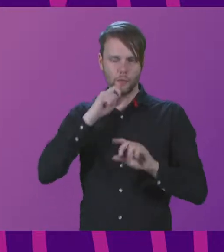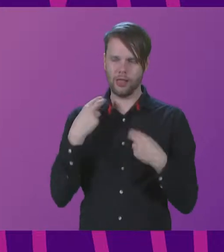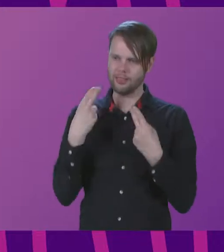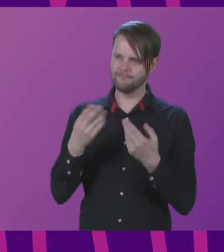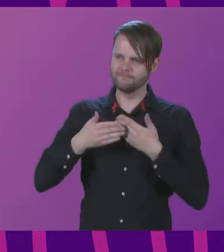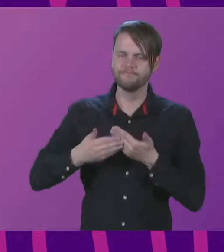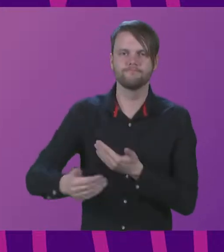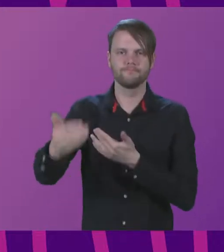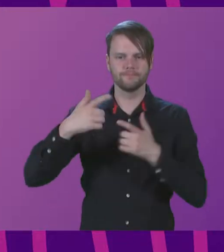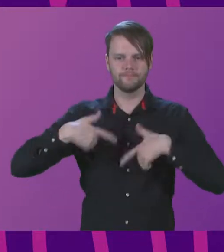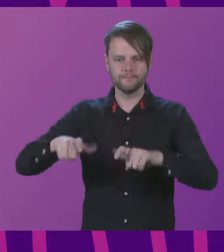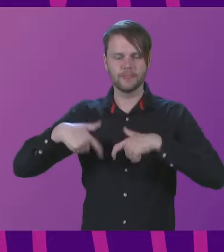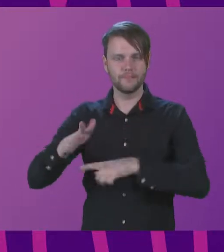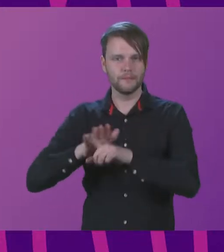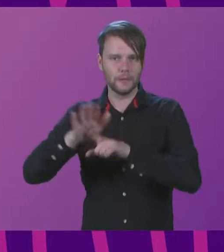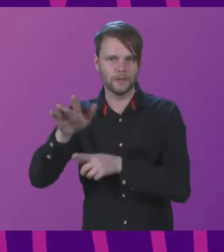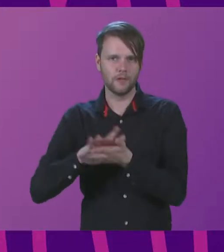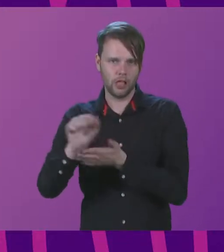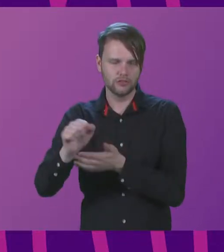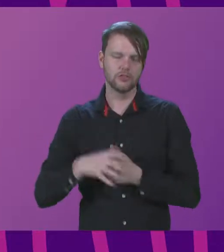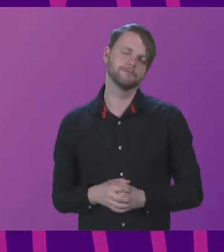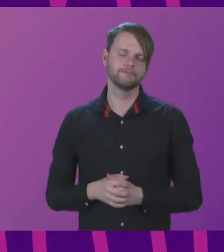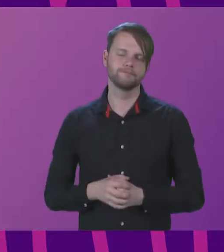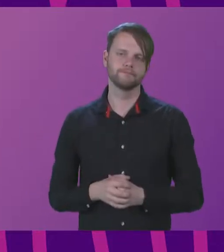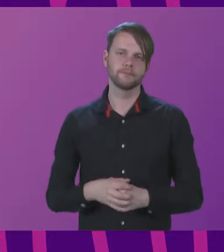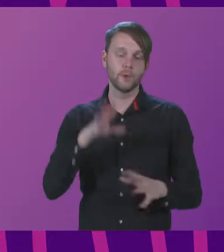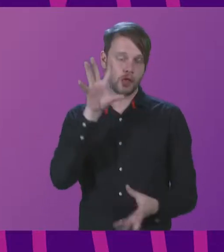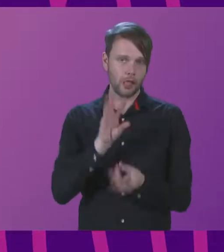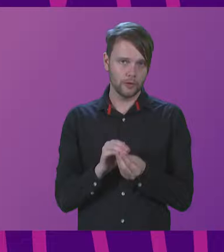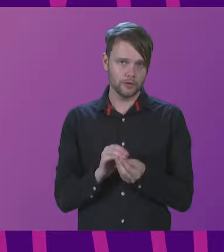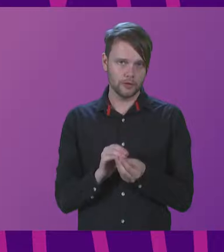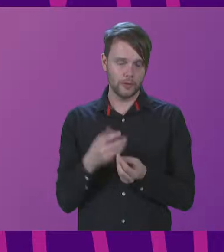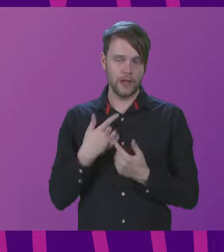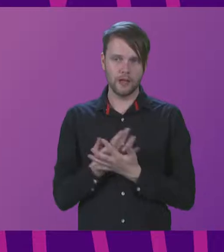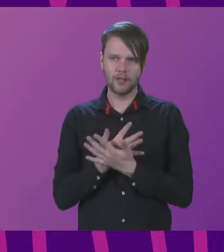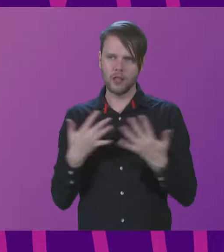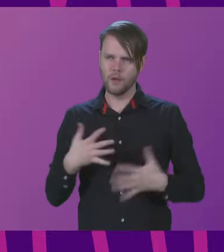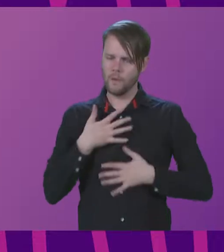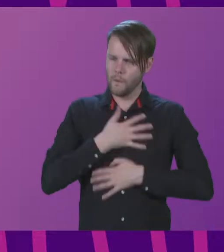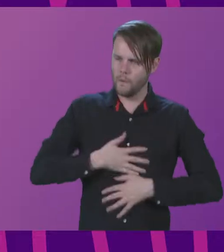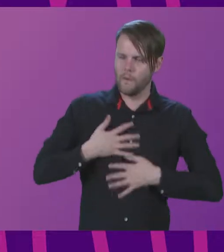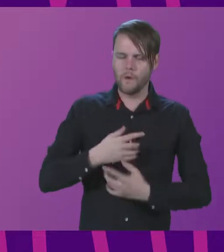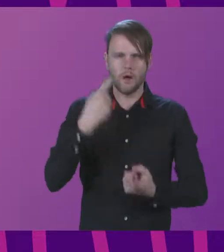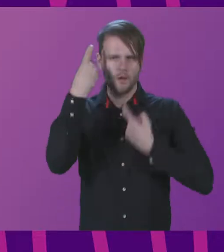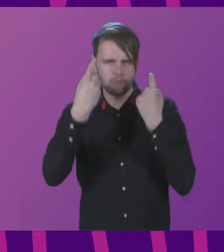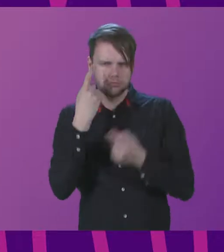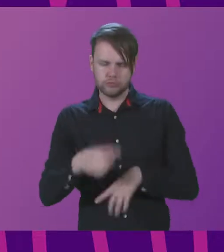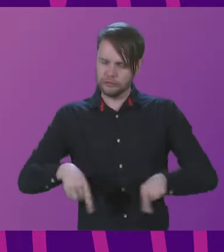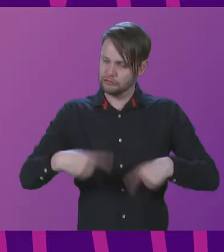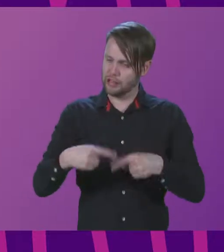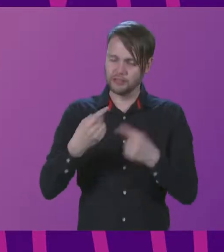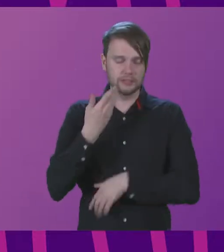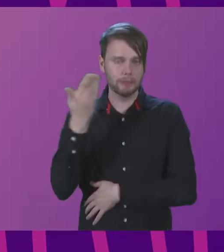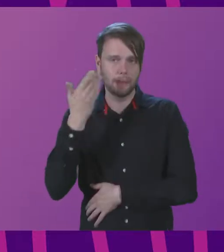truly supporting a sustainable future for culture. In conclusion, we've heard moving, thought-provoking, and challenging speeches. We've also